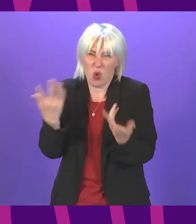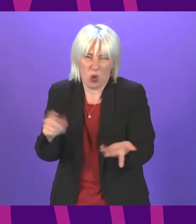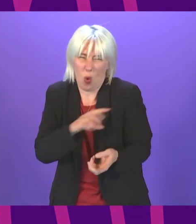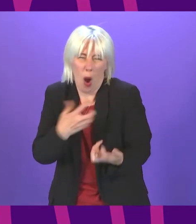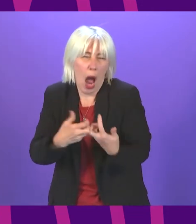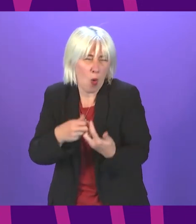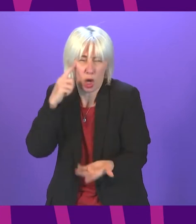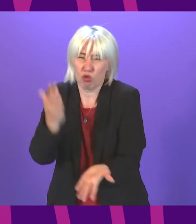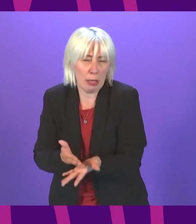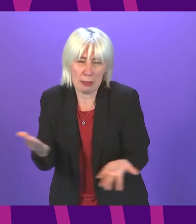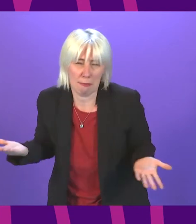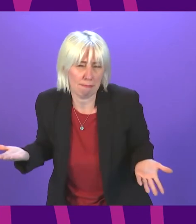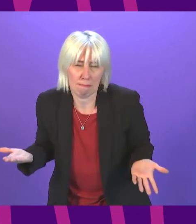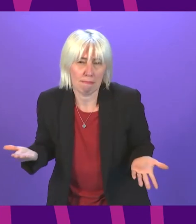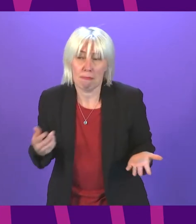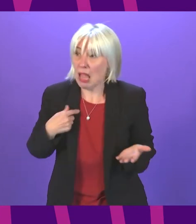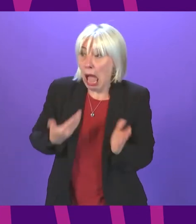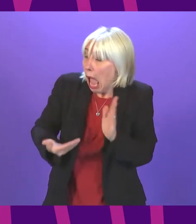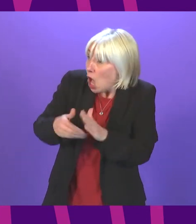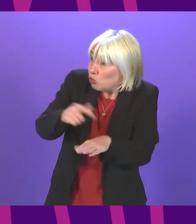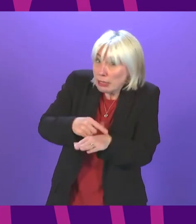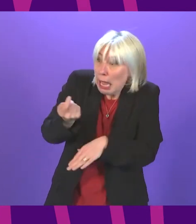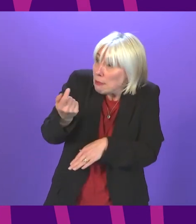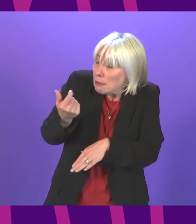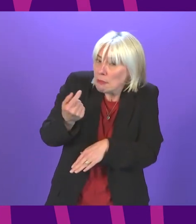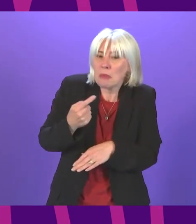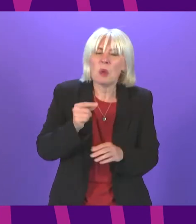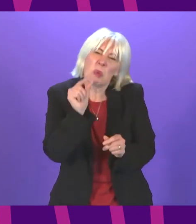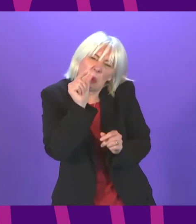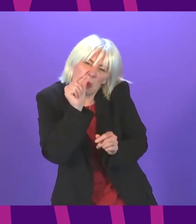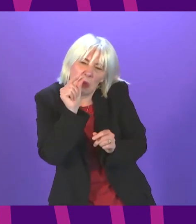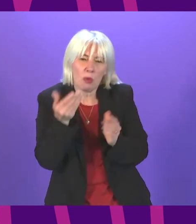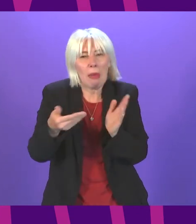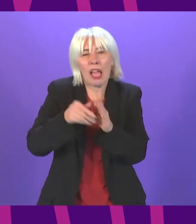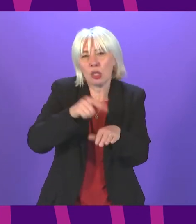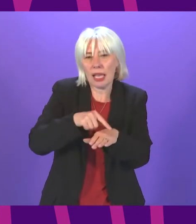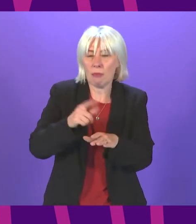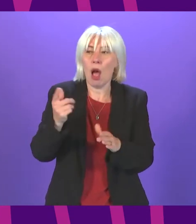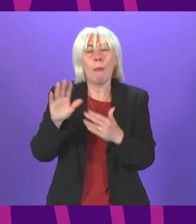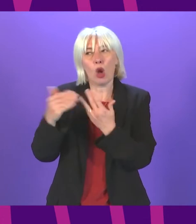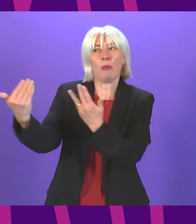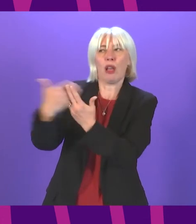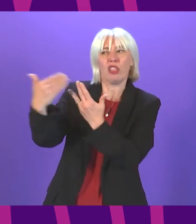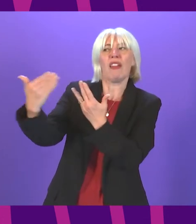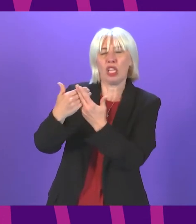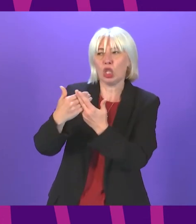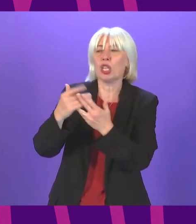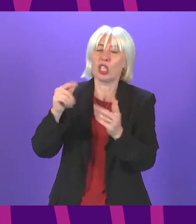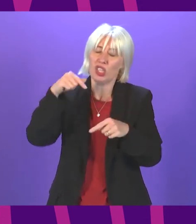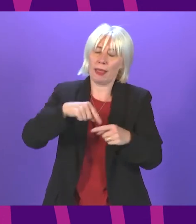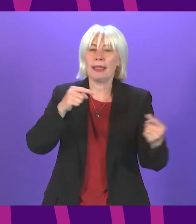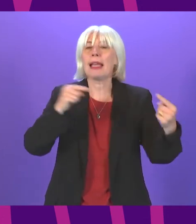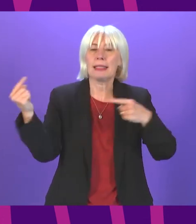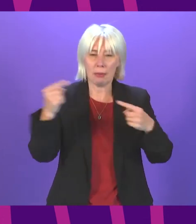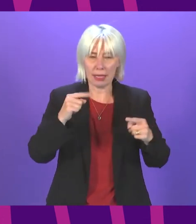I don't know do we get much extra time Deputy Presiding Officer? Mr Ross, you can have a wee bit of extra time we took some interventions because this is a debate